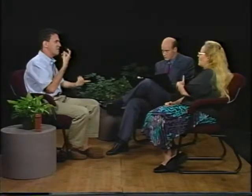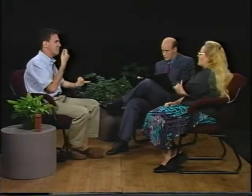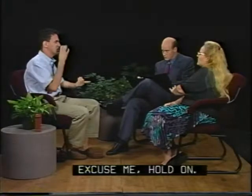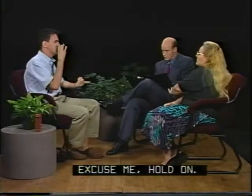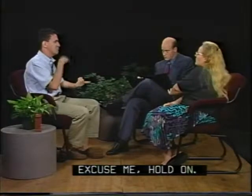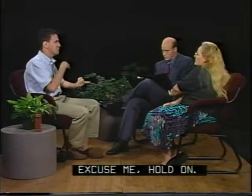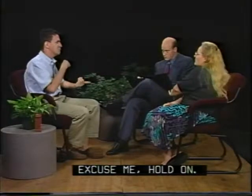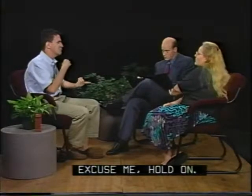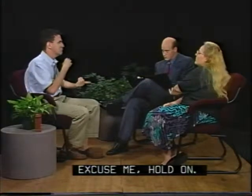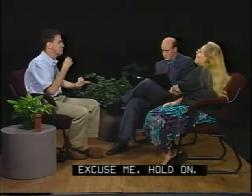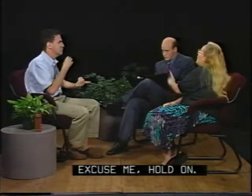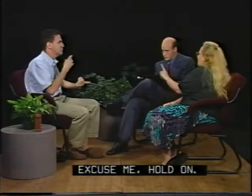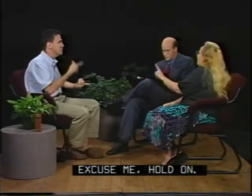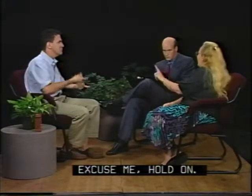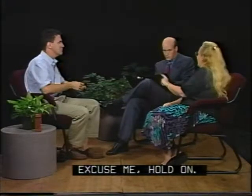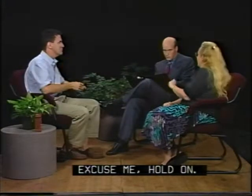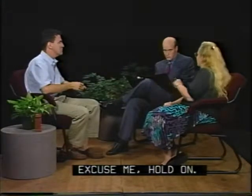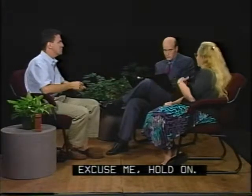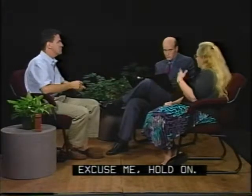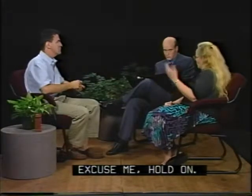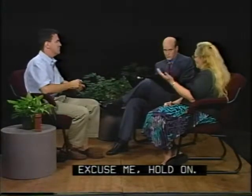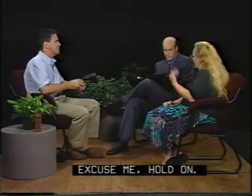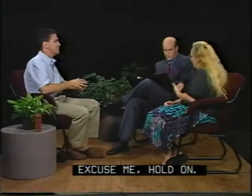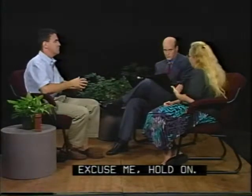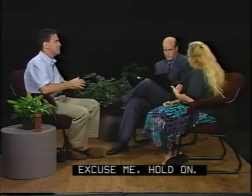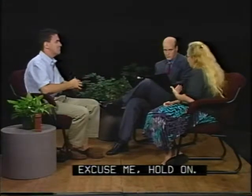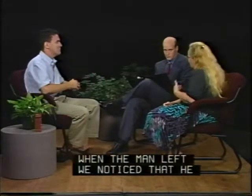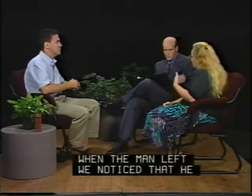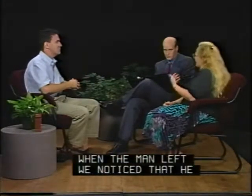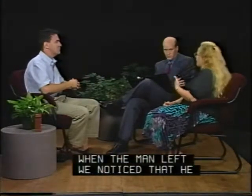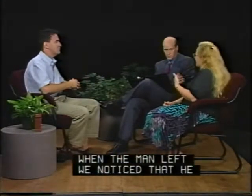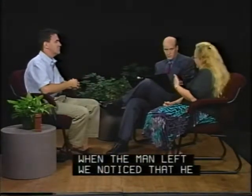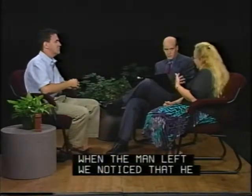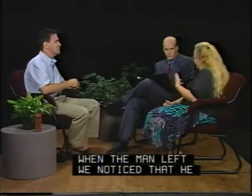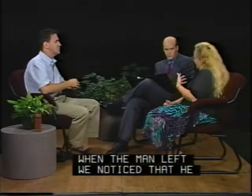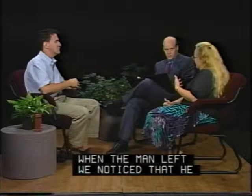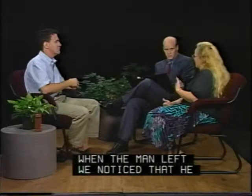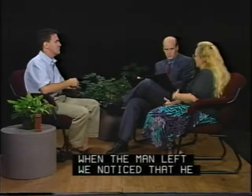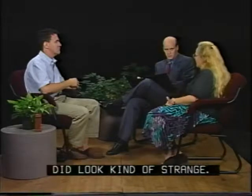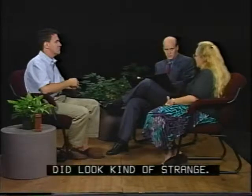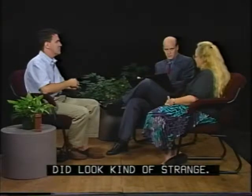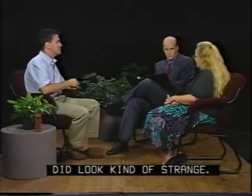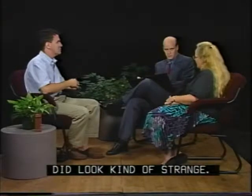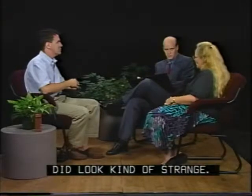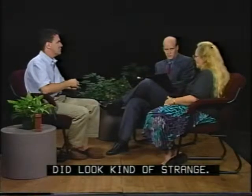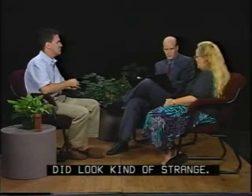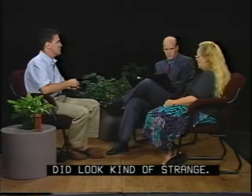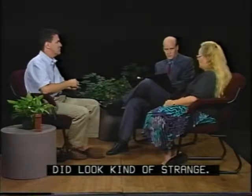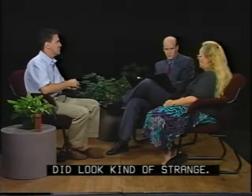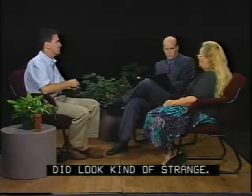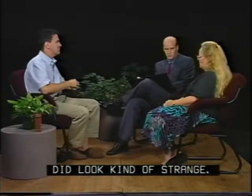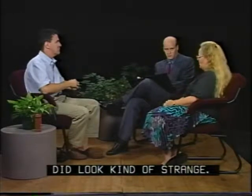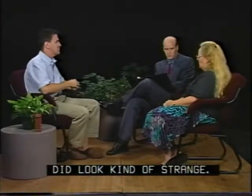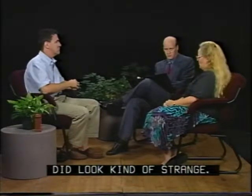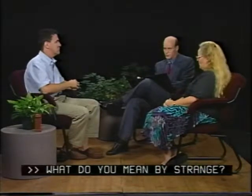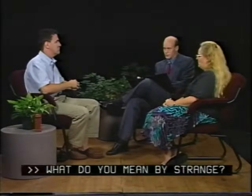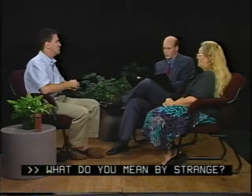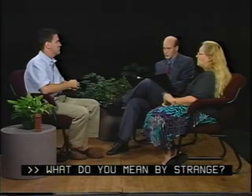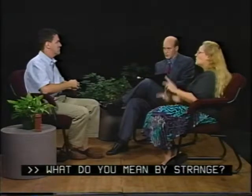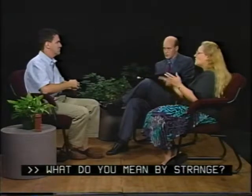Excuse me, hold on. And when the man left we noticed that he did look kind of strange. What do you mean by strange?